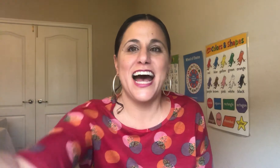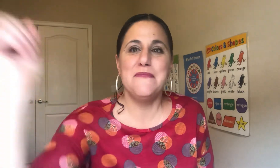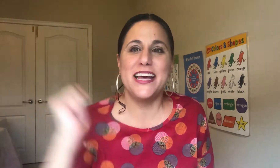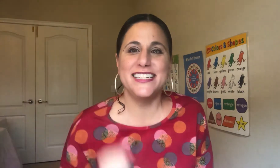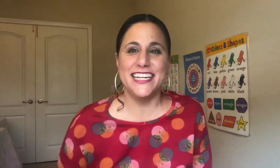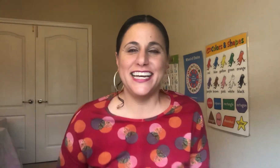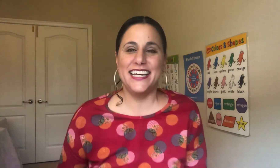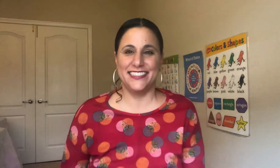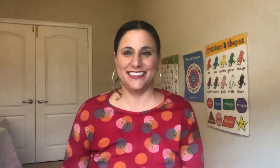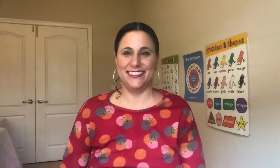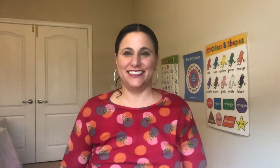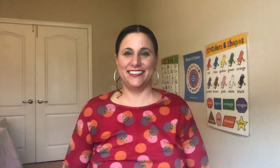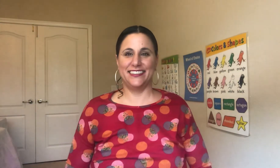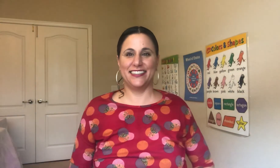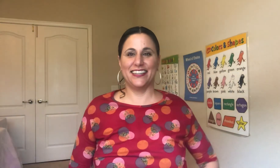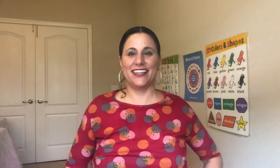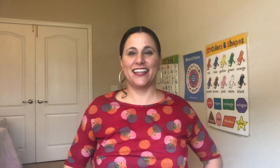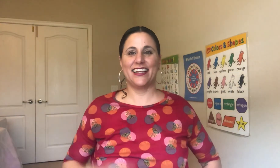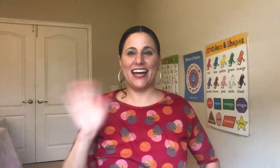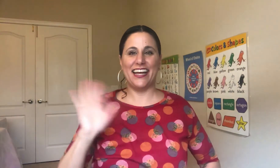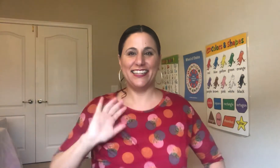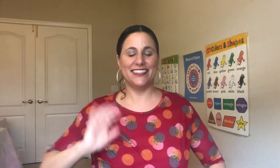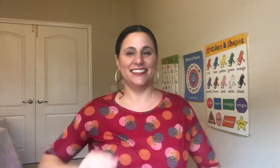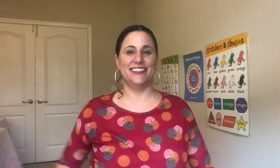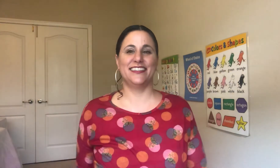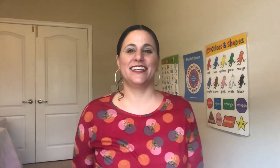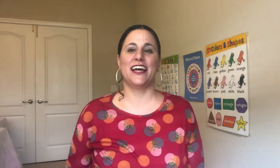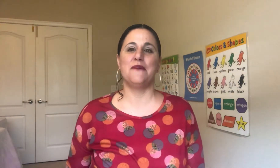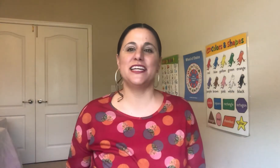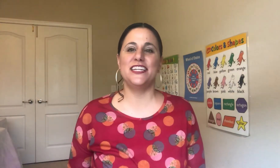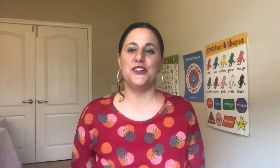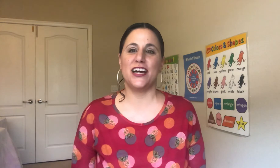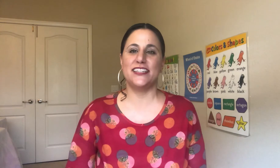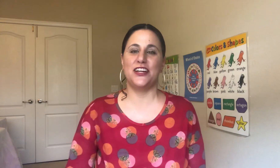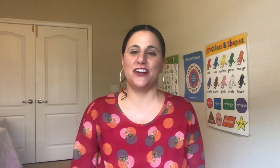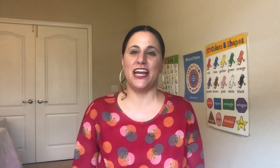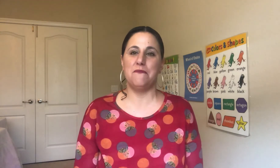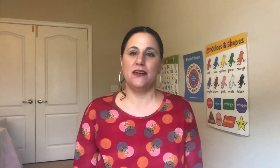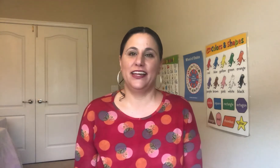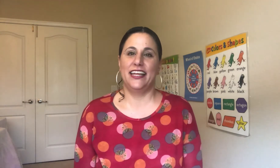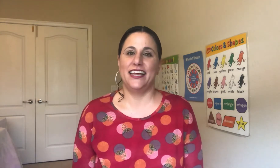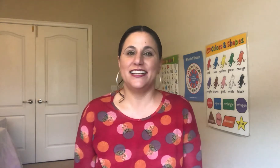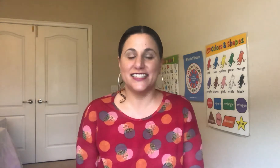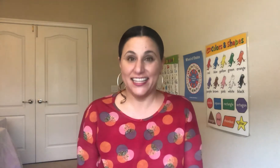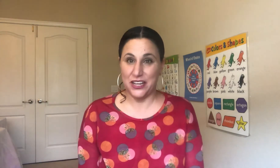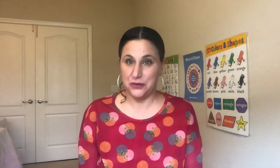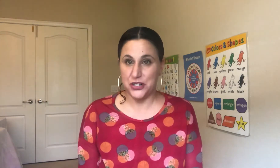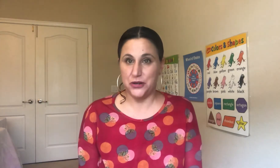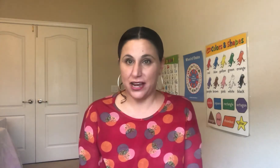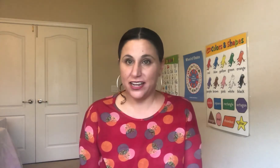hi Paisley I'm gonna teach you how to say your name in sign language are you ready